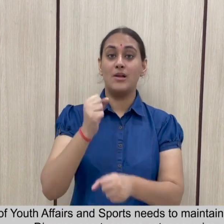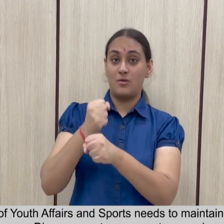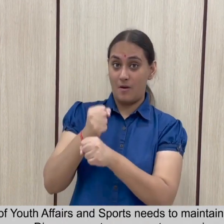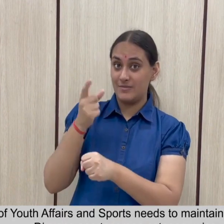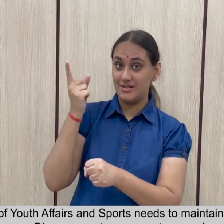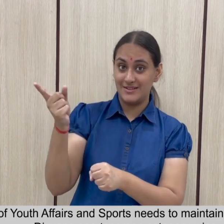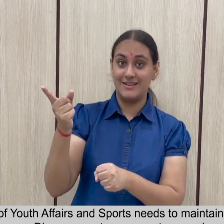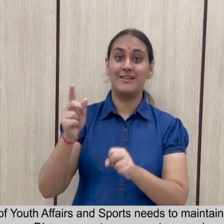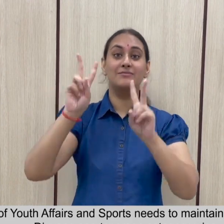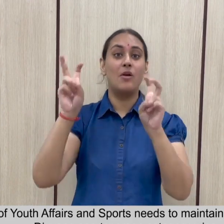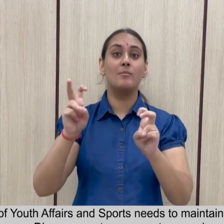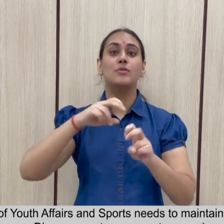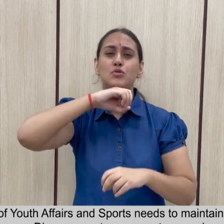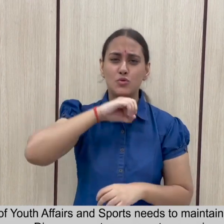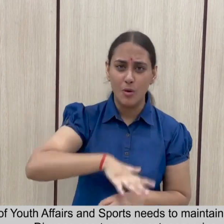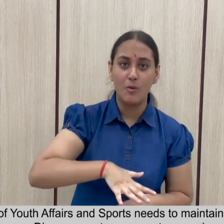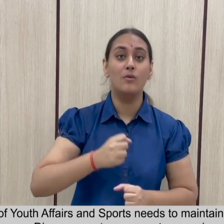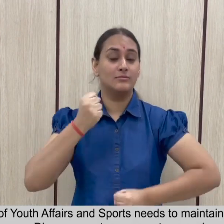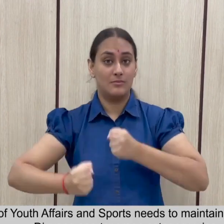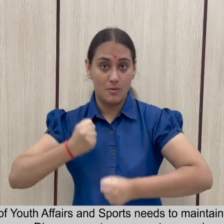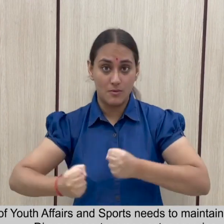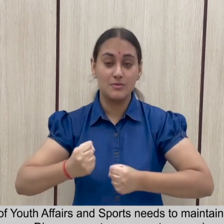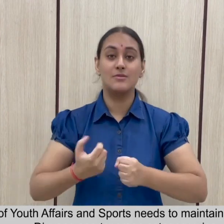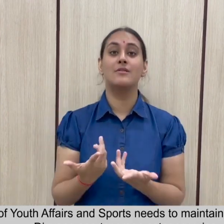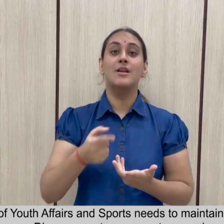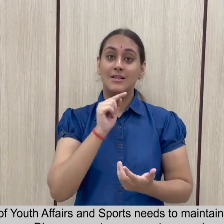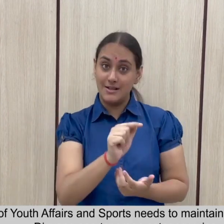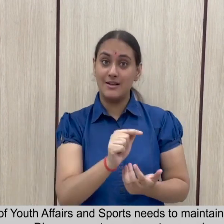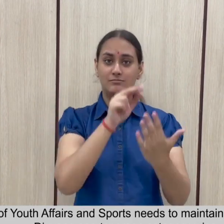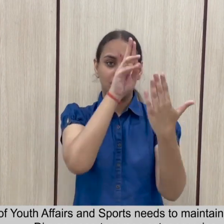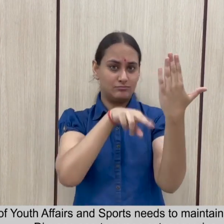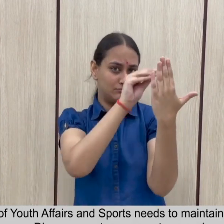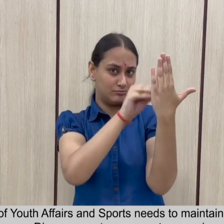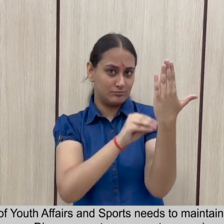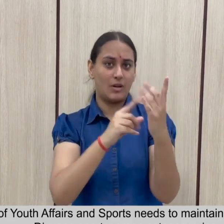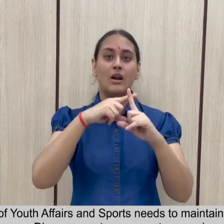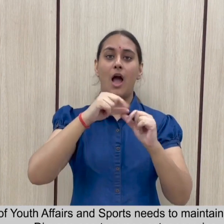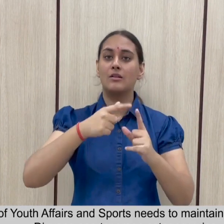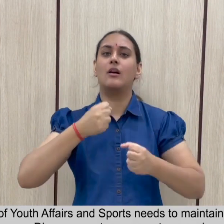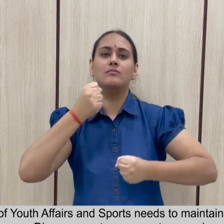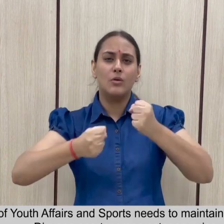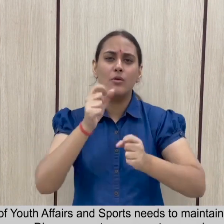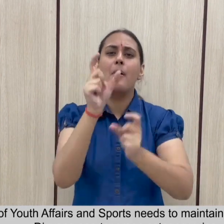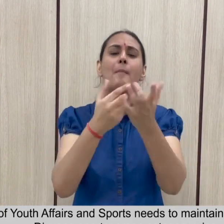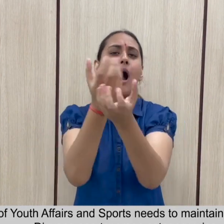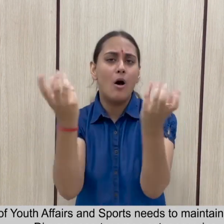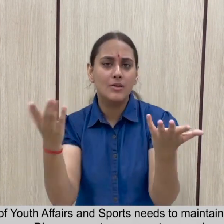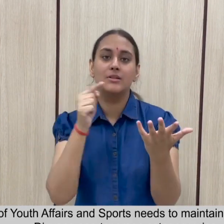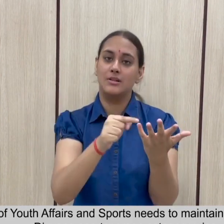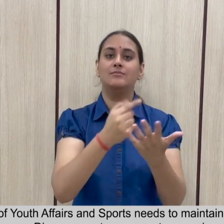19.5 Union Ministry of Youth Affairs and Sports needs to maintain separate database for the young sportsperson